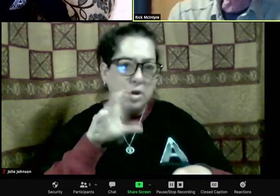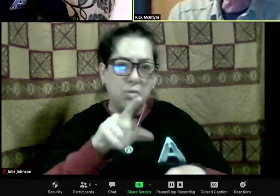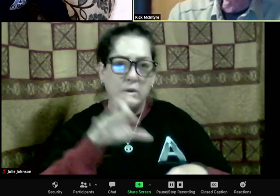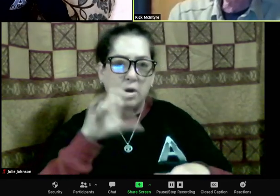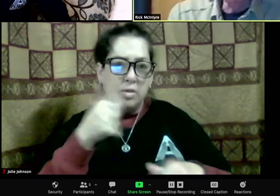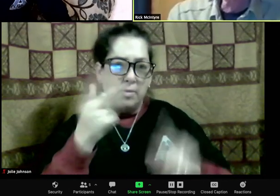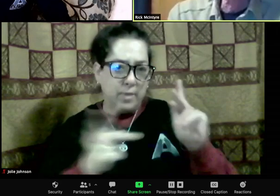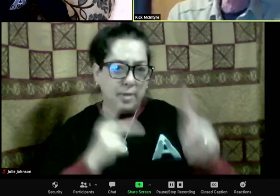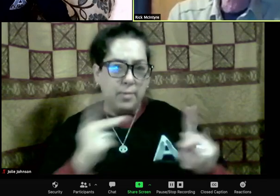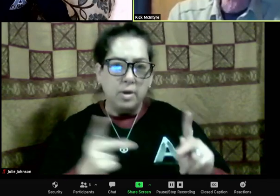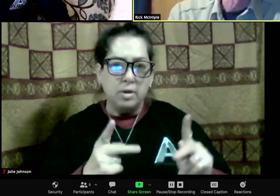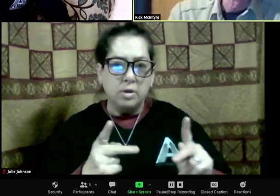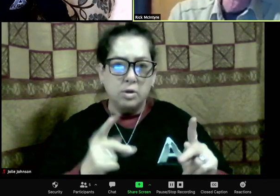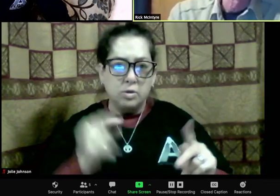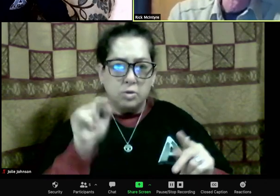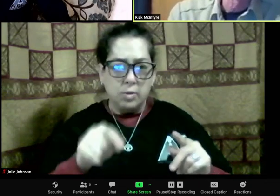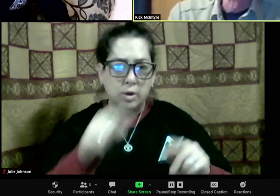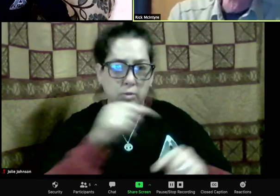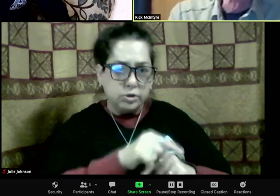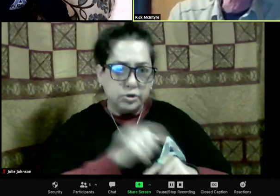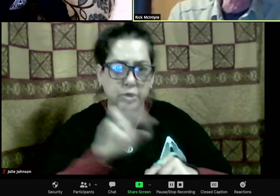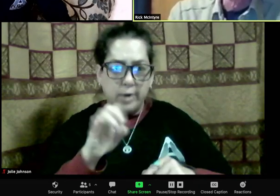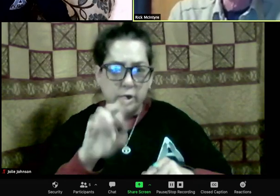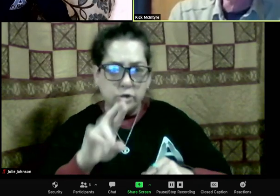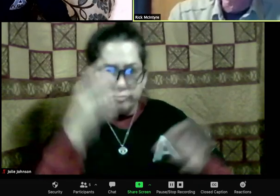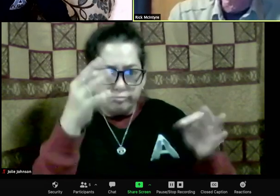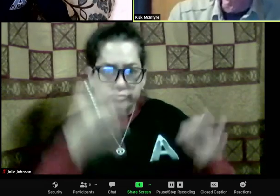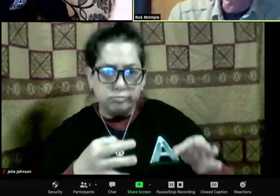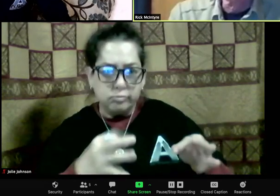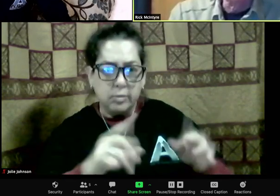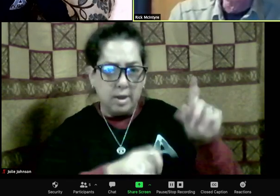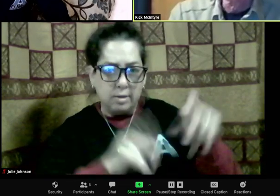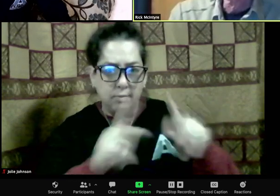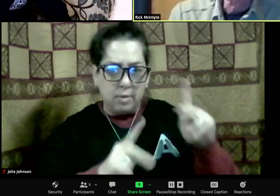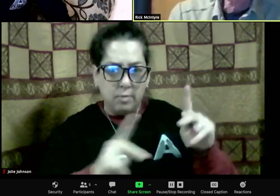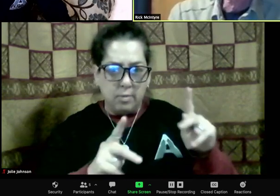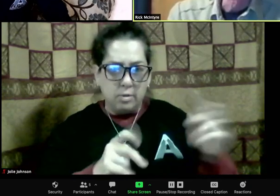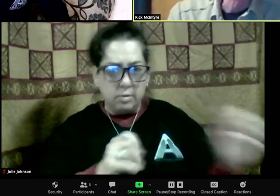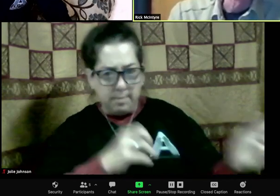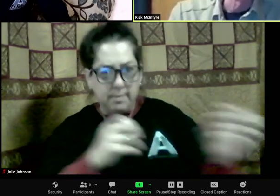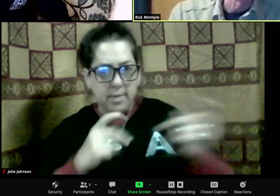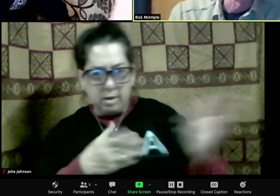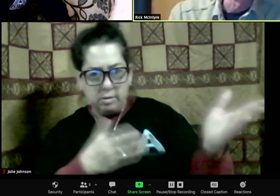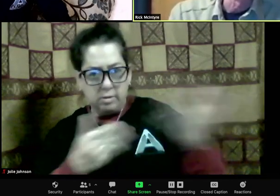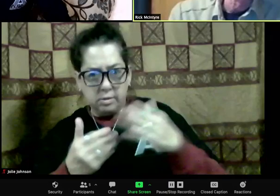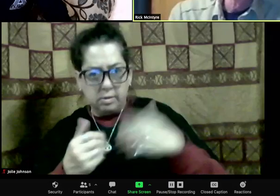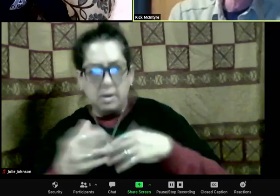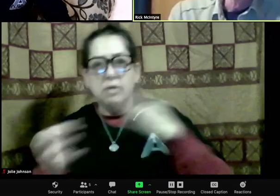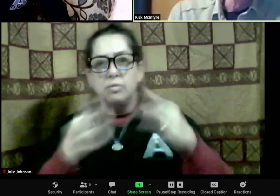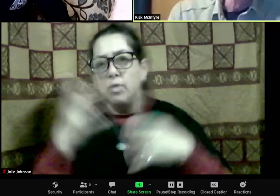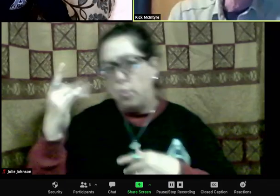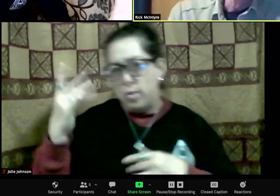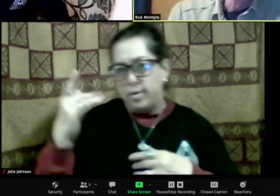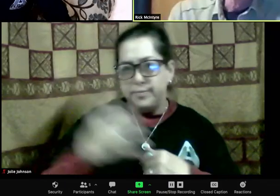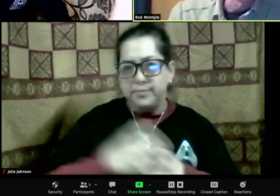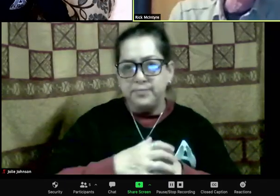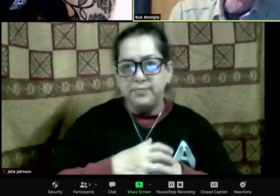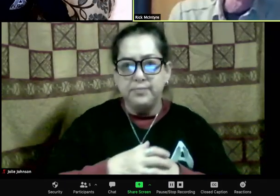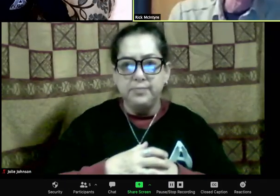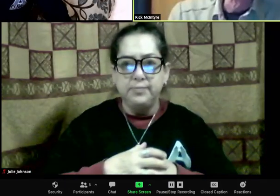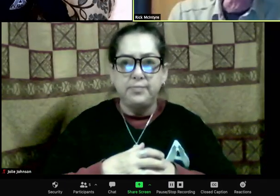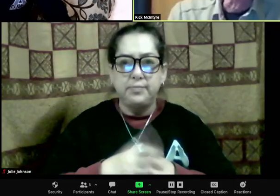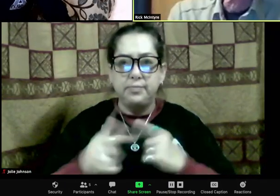So, you know, certainly a park ranger could make a call that although technically there may not be any true